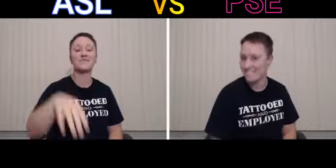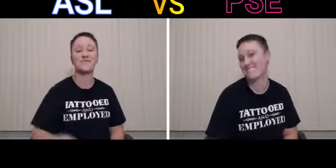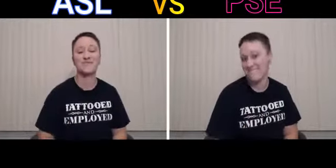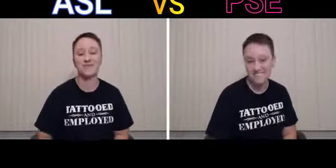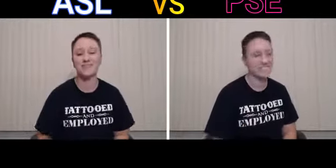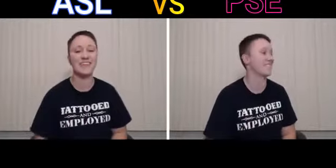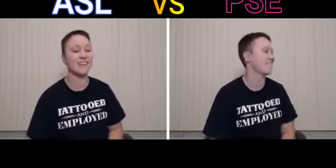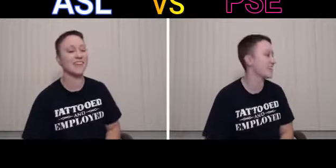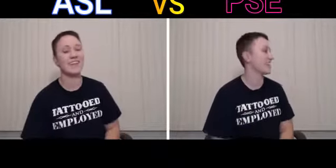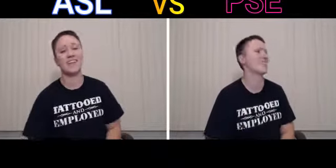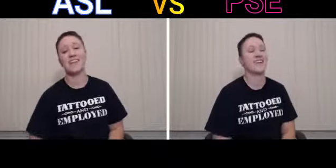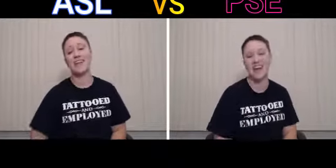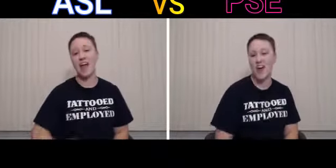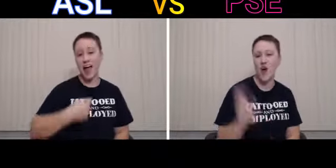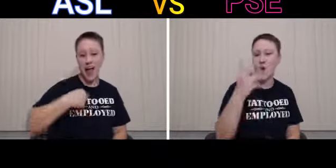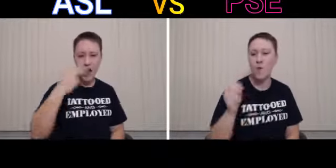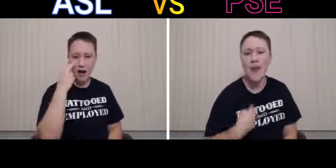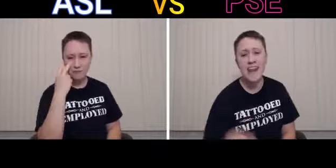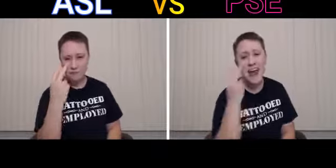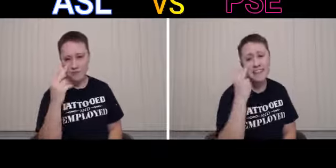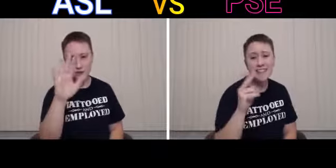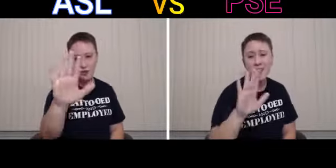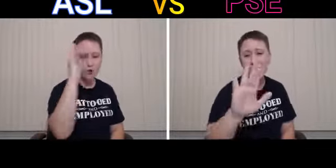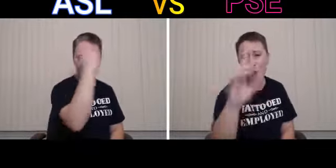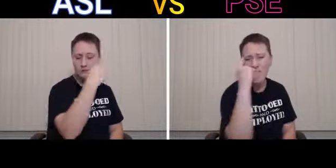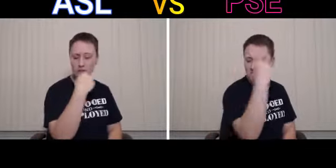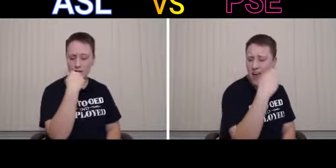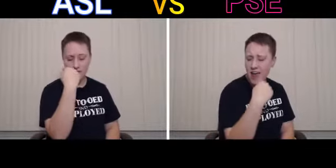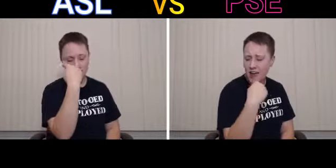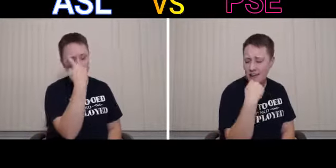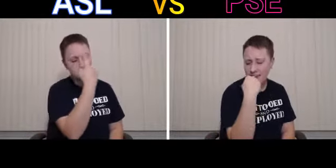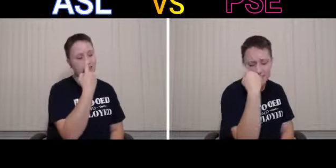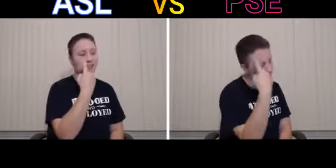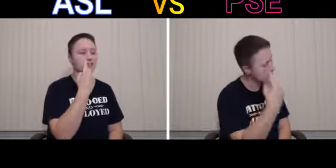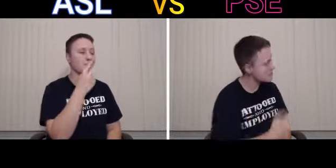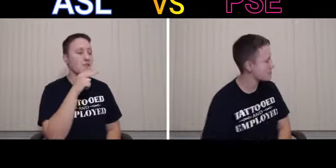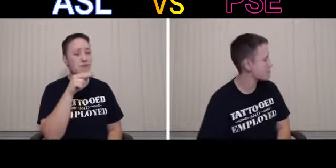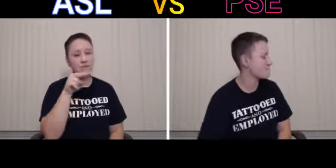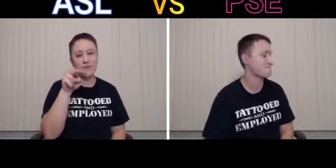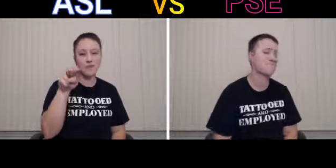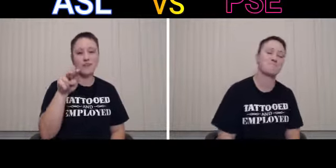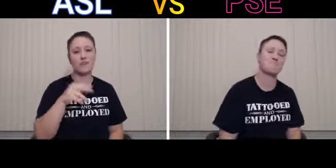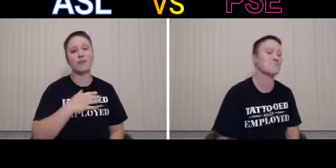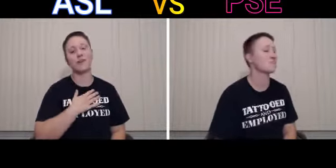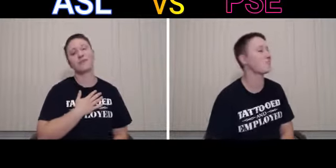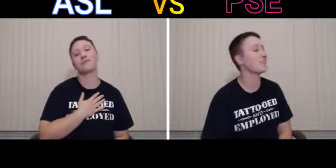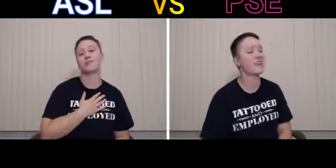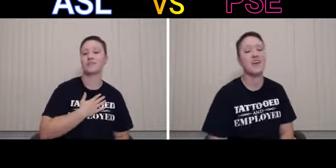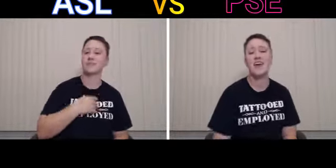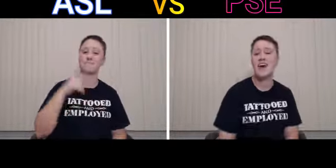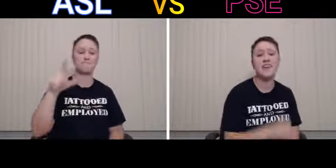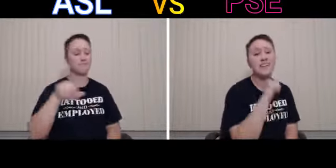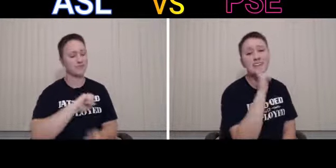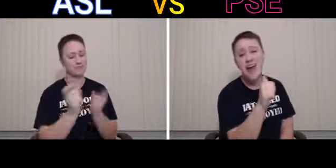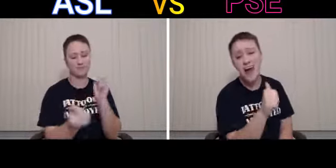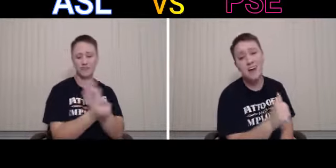when I see your face There's another